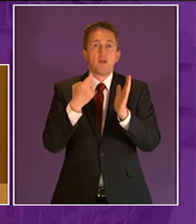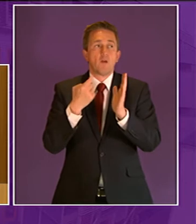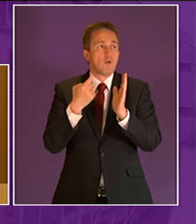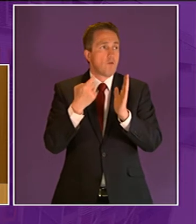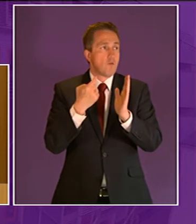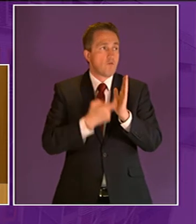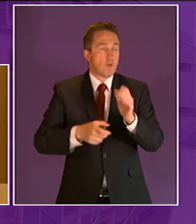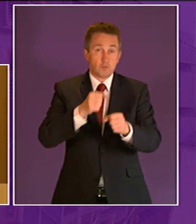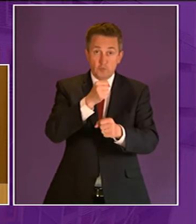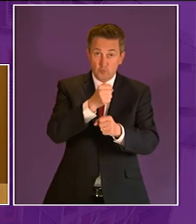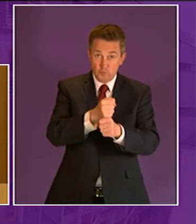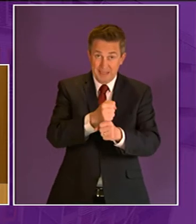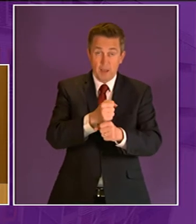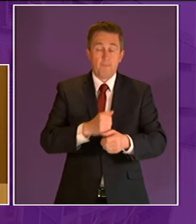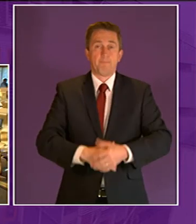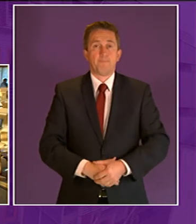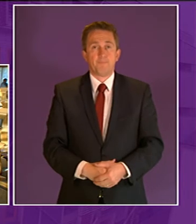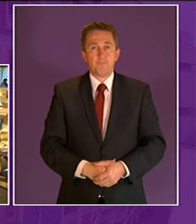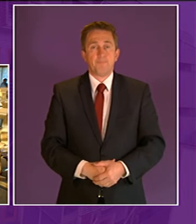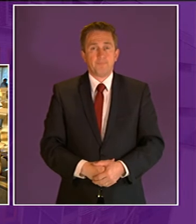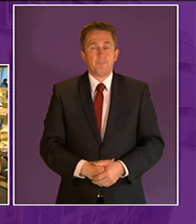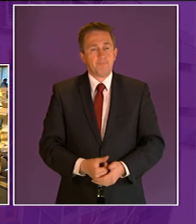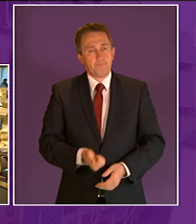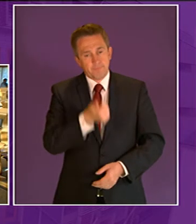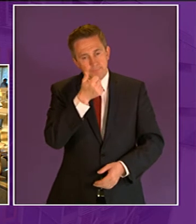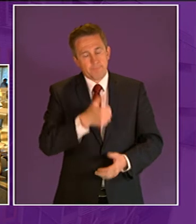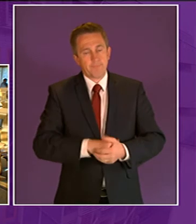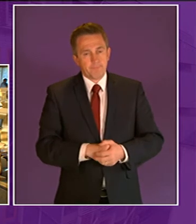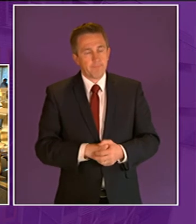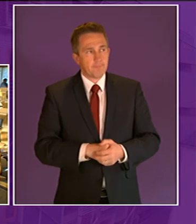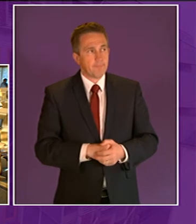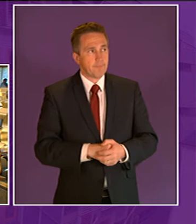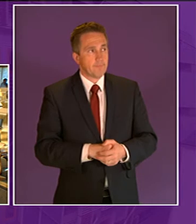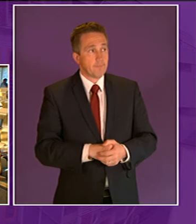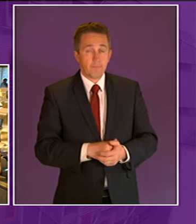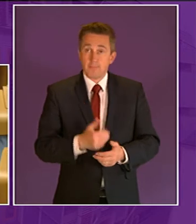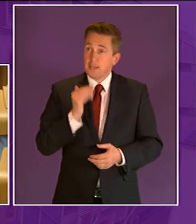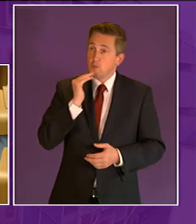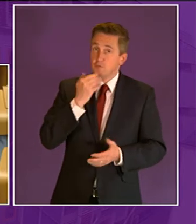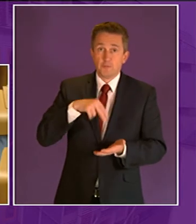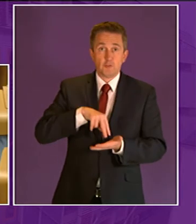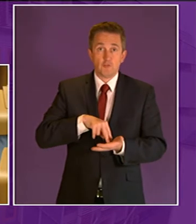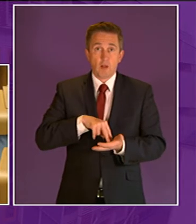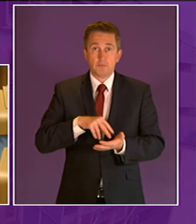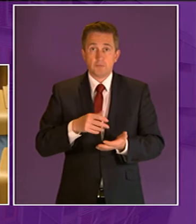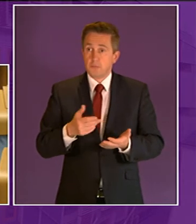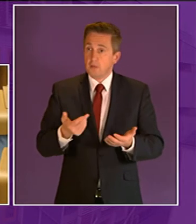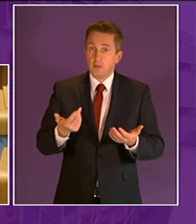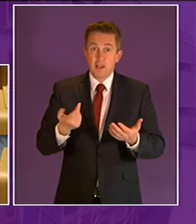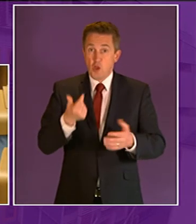richard lockhead mr grave these thank you very much president officer it's almost a novelty is agreeing to be cited this early in a debate and for